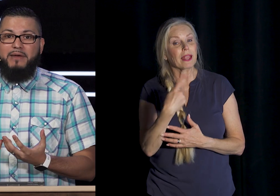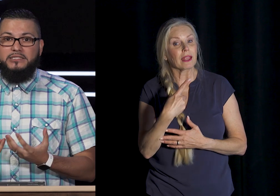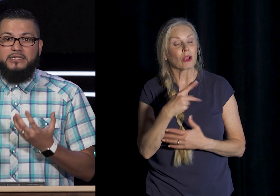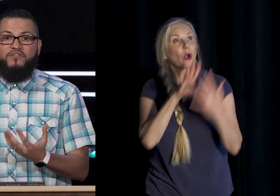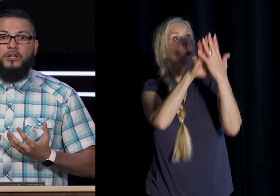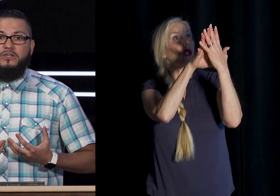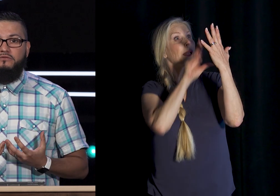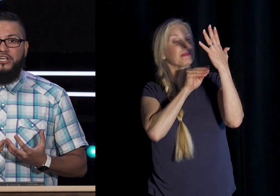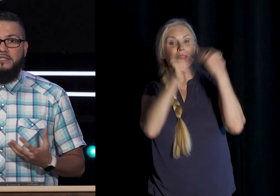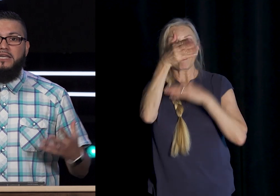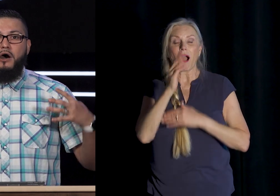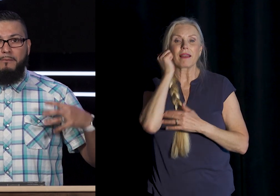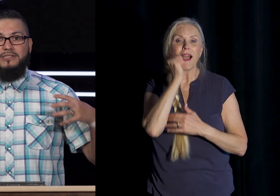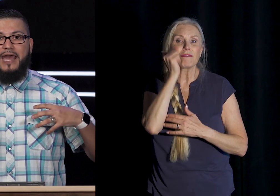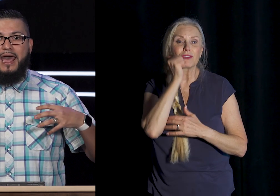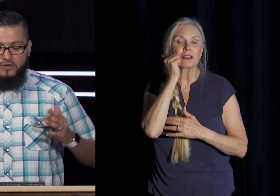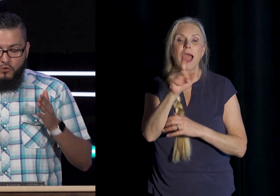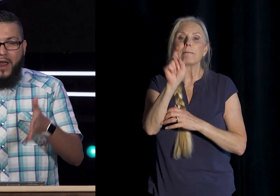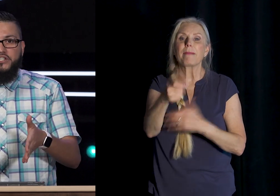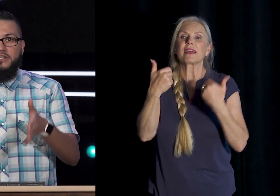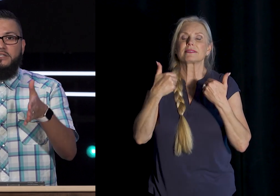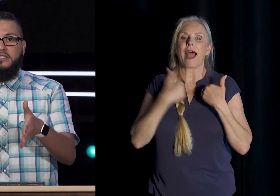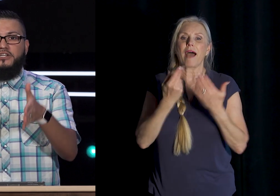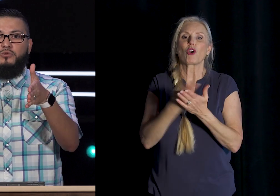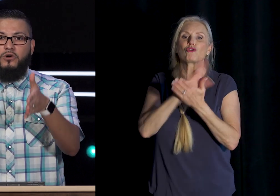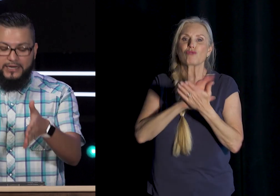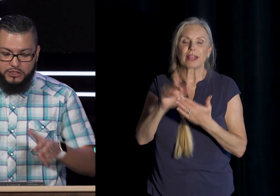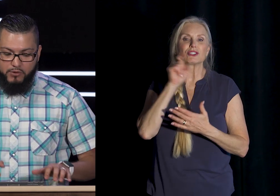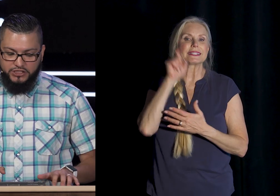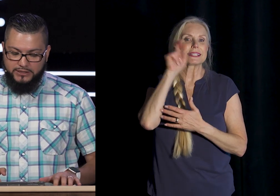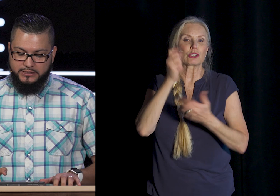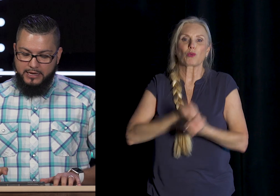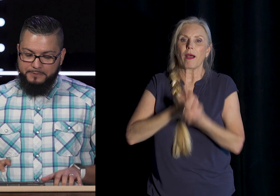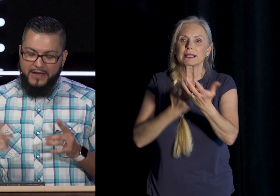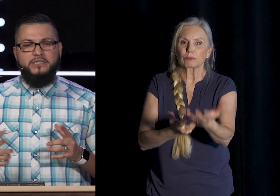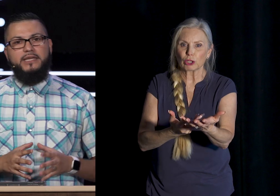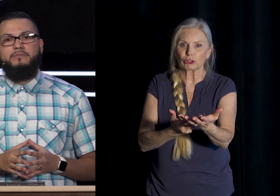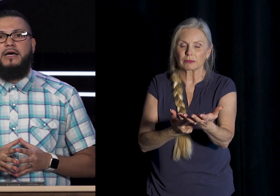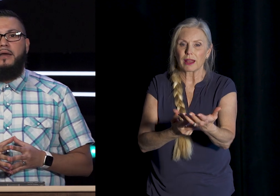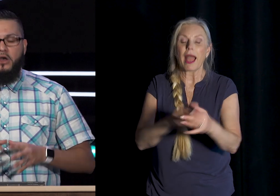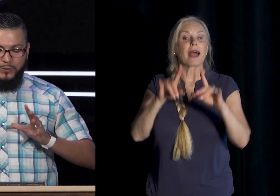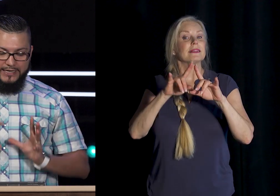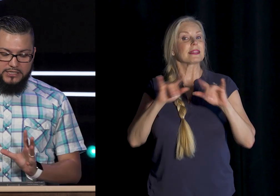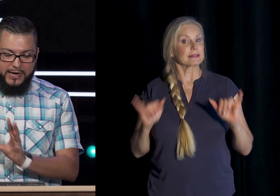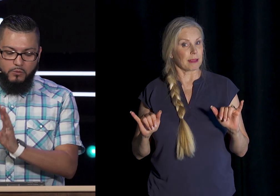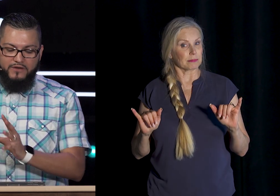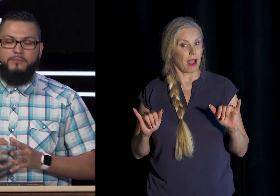basis As followers Of Jesus Must have Righteous Sexual expressions At the same time We need to stay away From